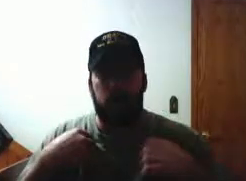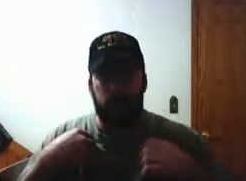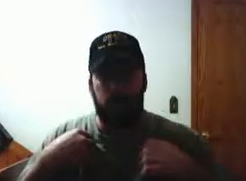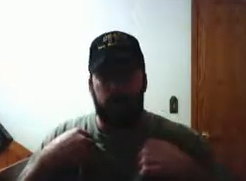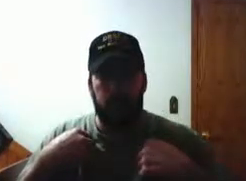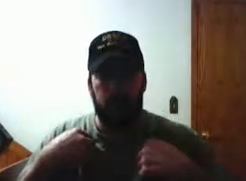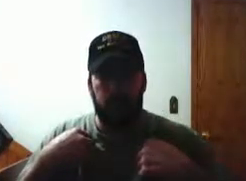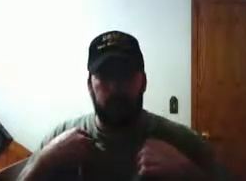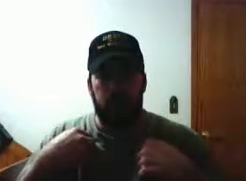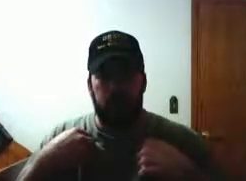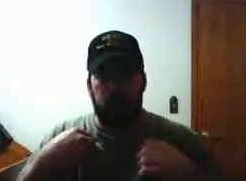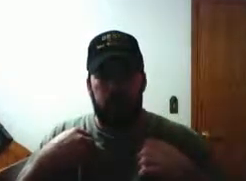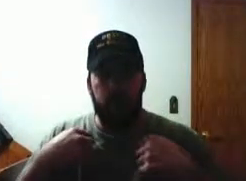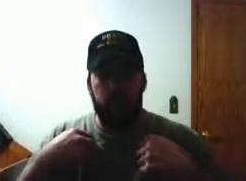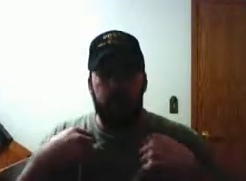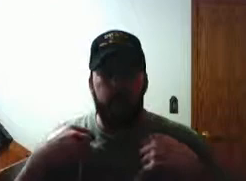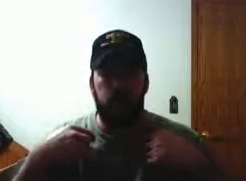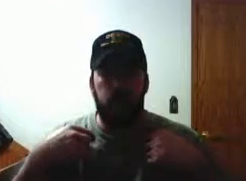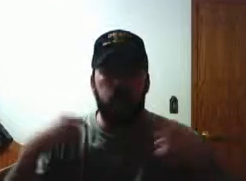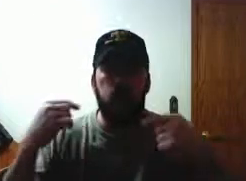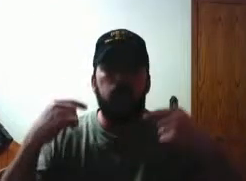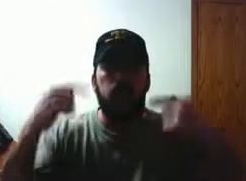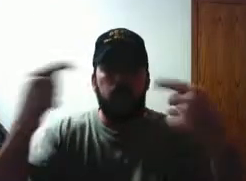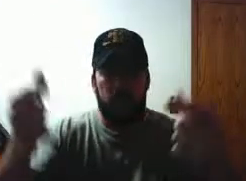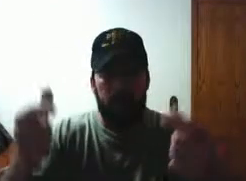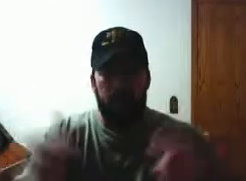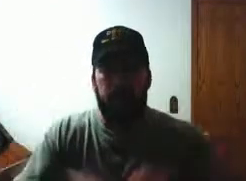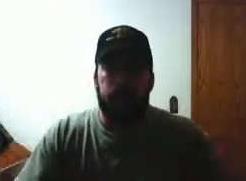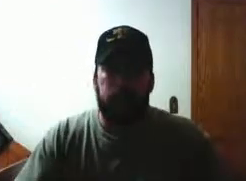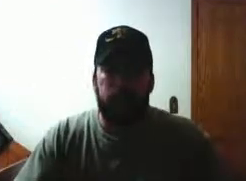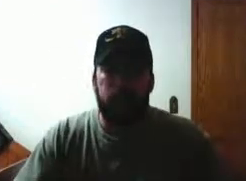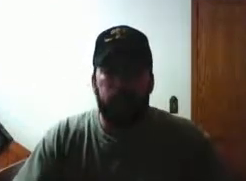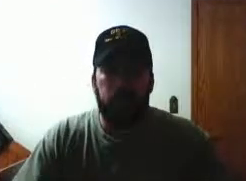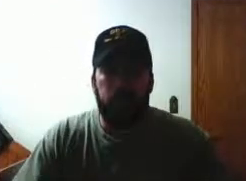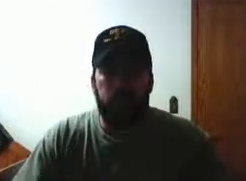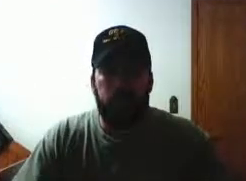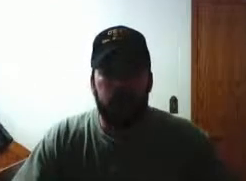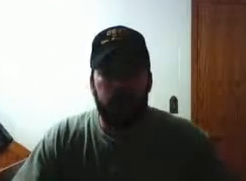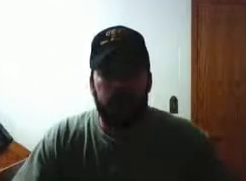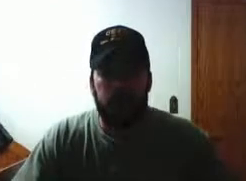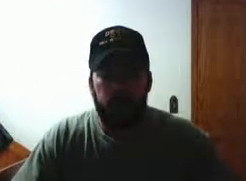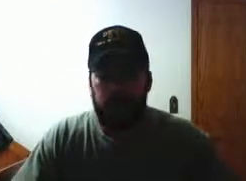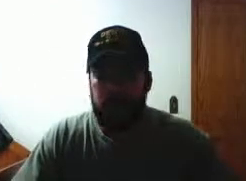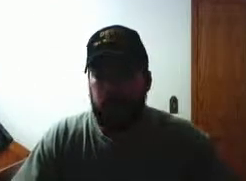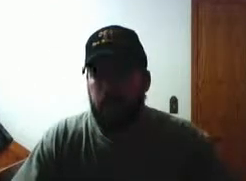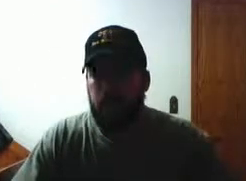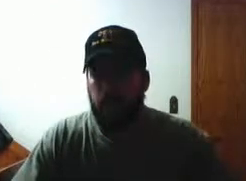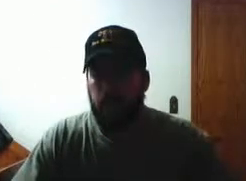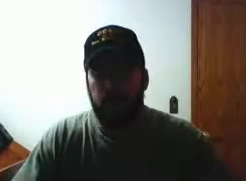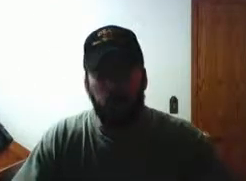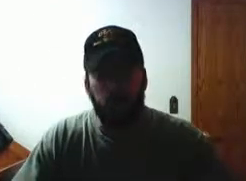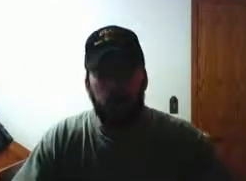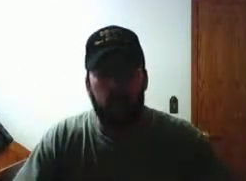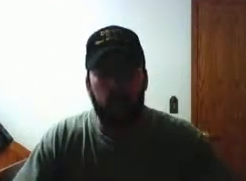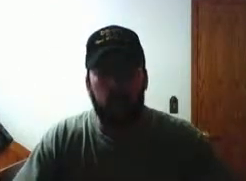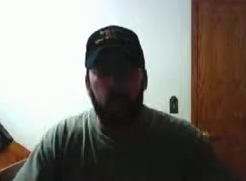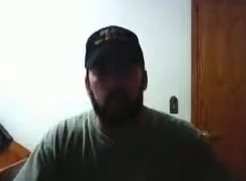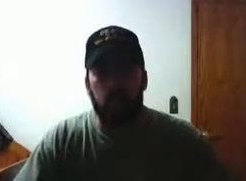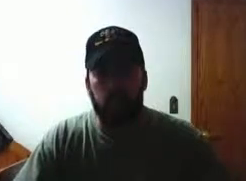i'm trying to put you ahead of me to make the videos and put the information out there that's pertinent to where we're going and what's going